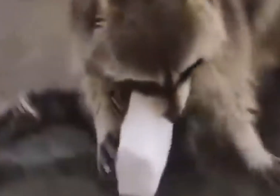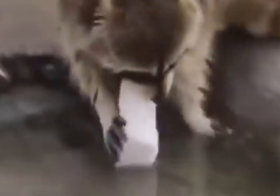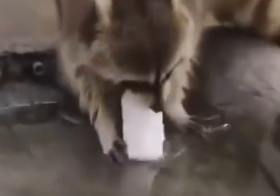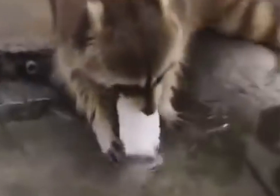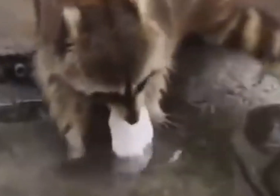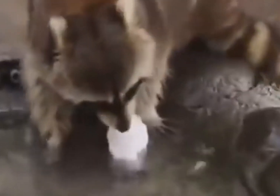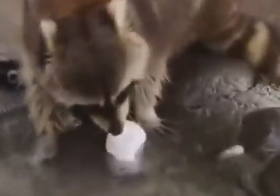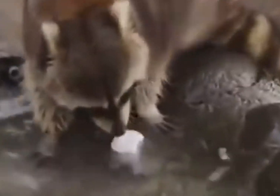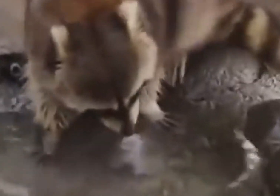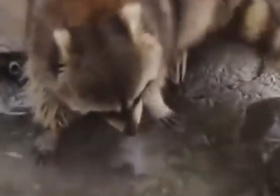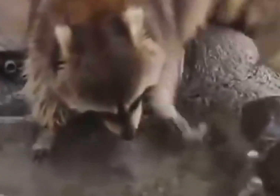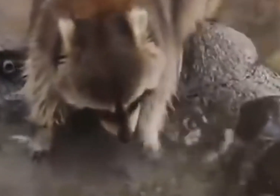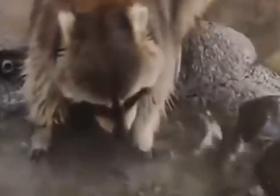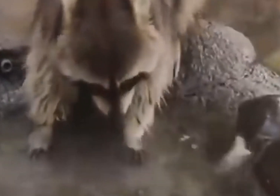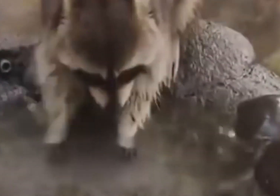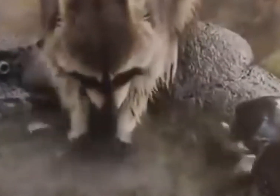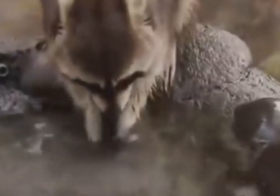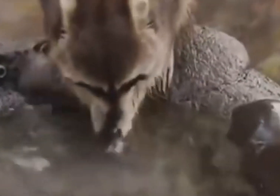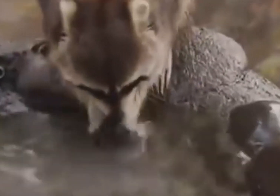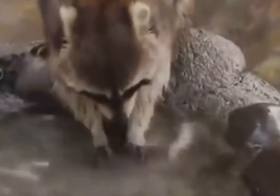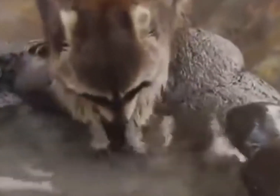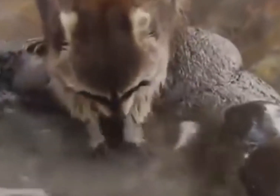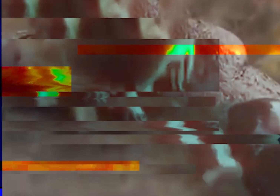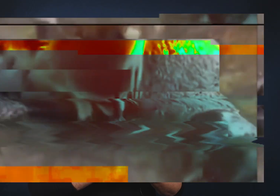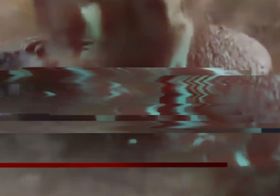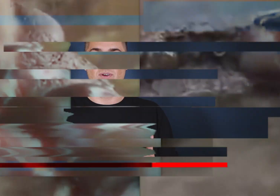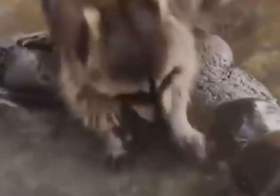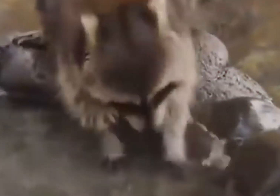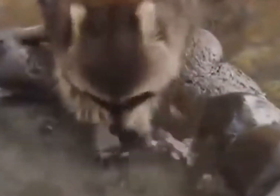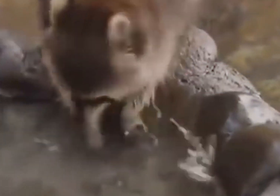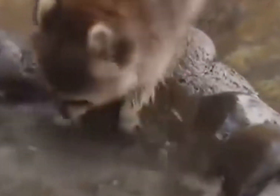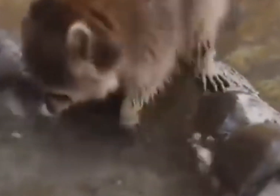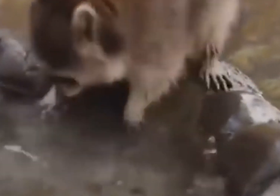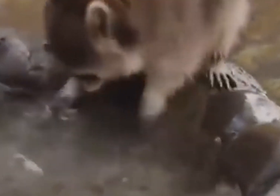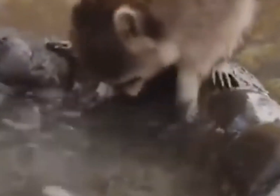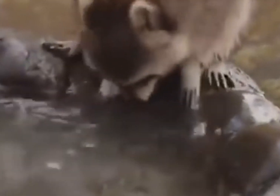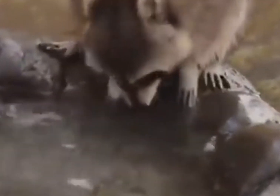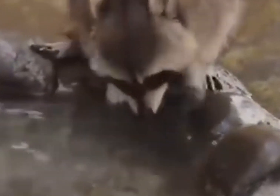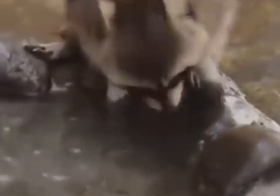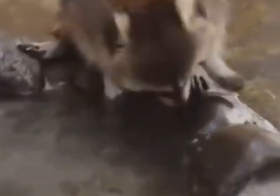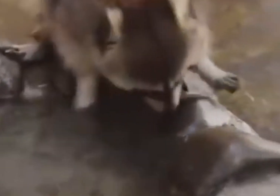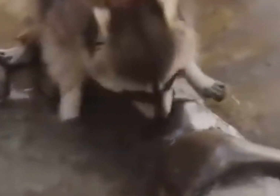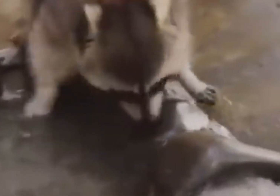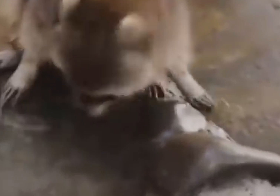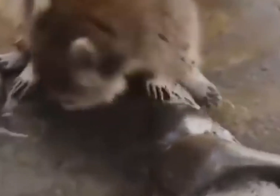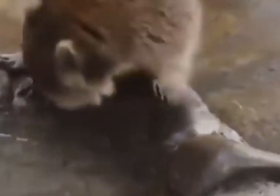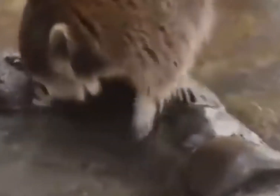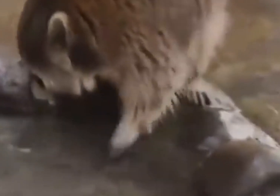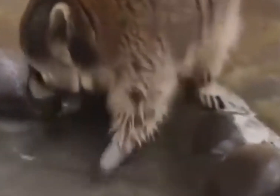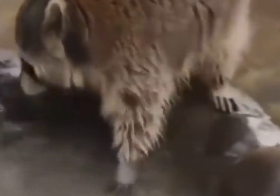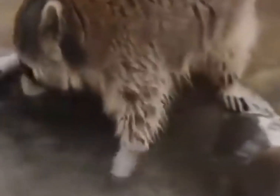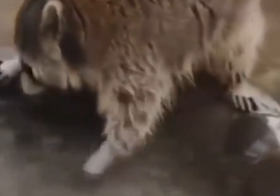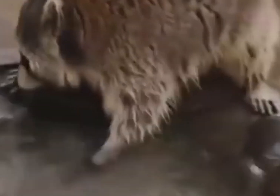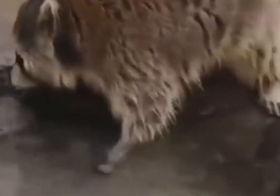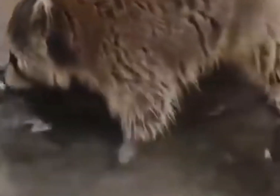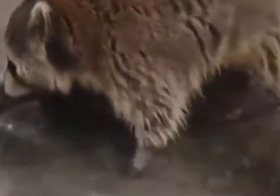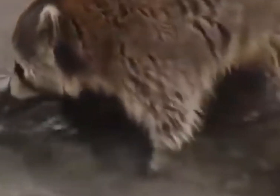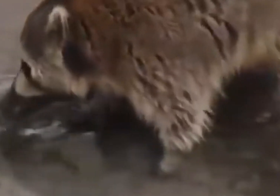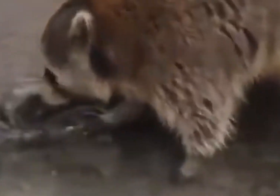your content with you. You should be able to take your domain with you. In fact, I even believe that you should be able to take your Google ads account with you.